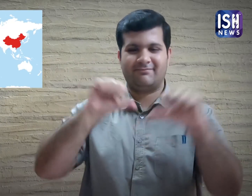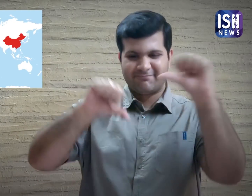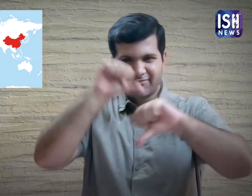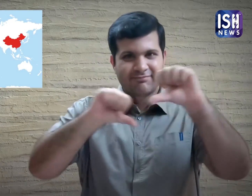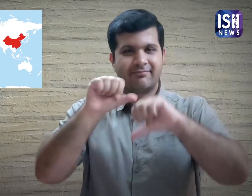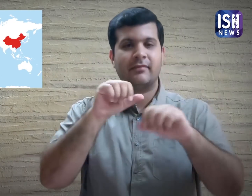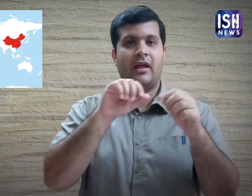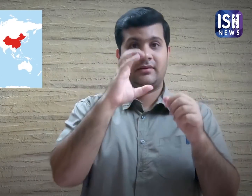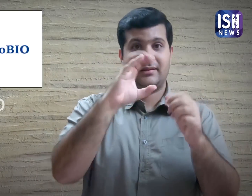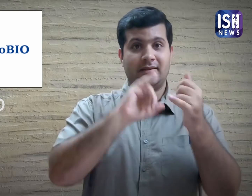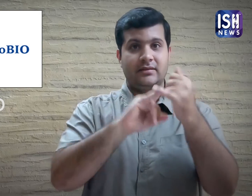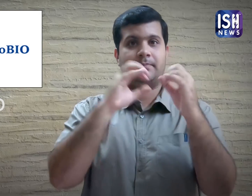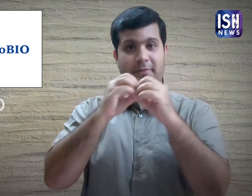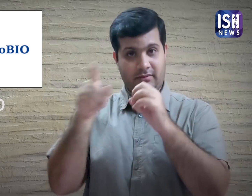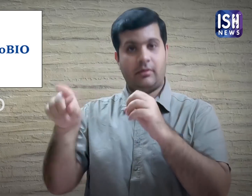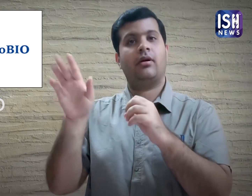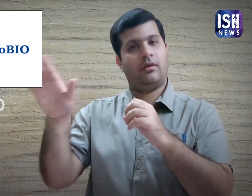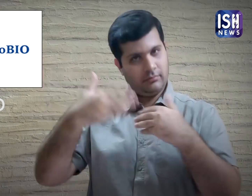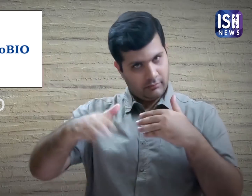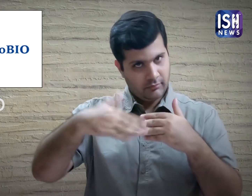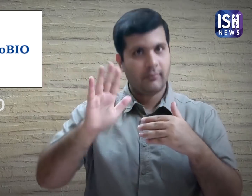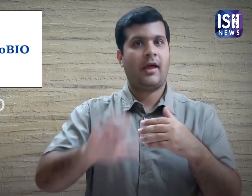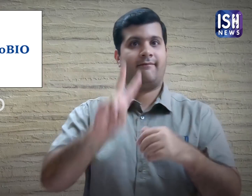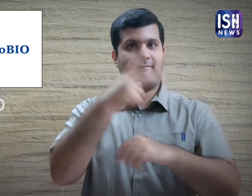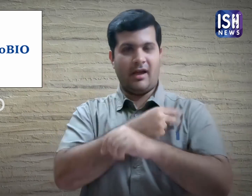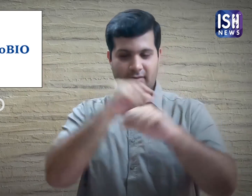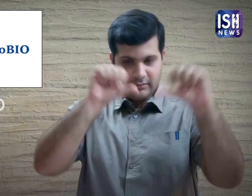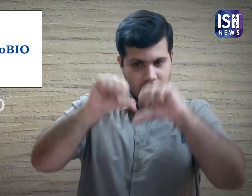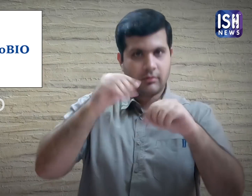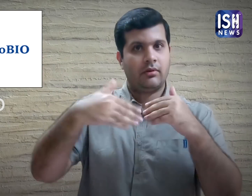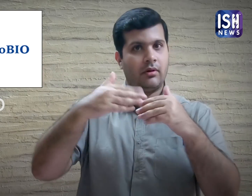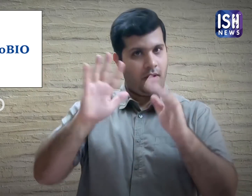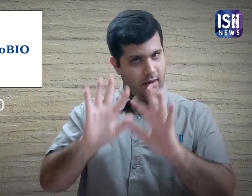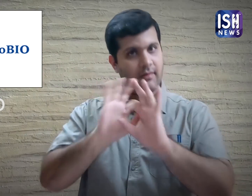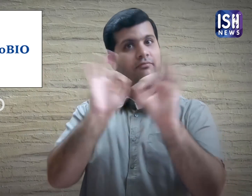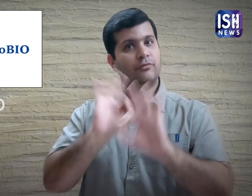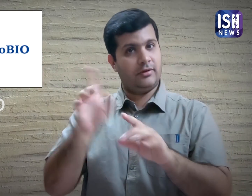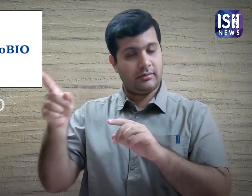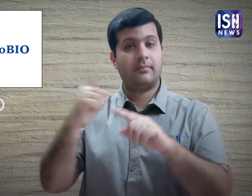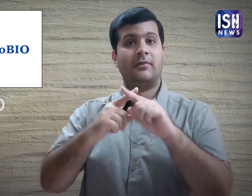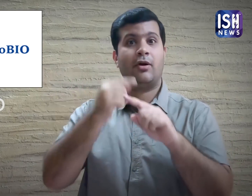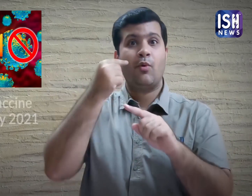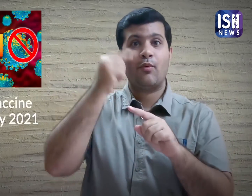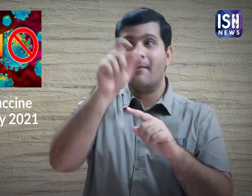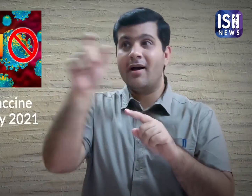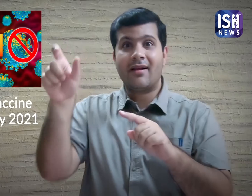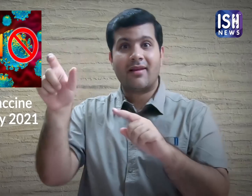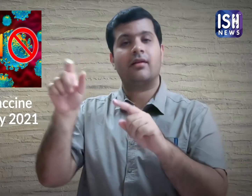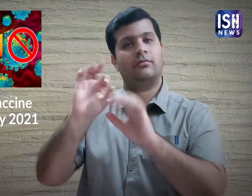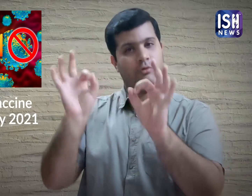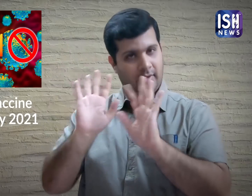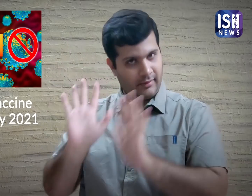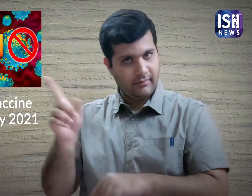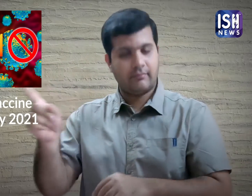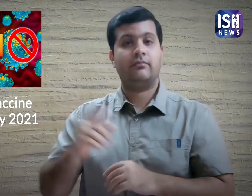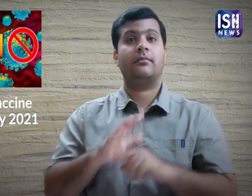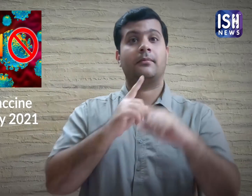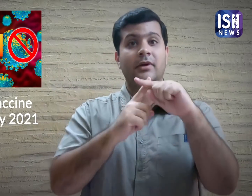CanSinoBio are also racing to get the COVID-19 vaccine ready, with the Human Phase